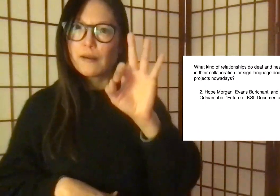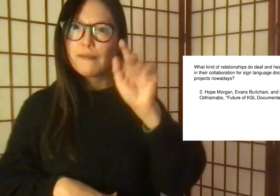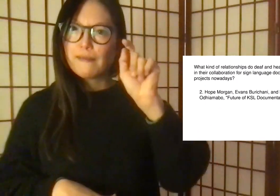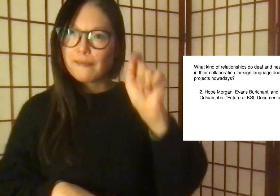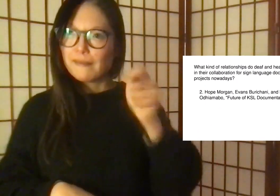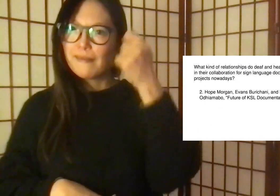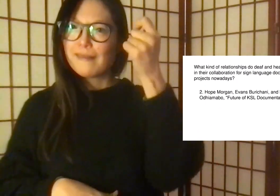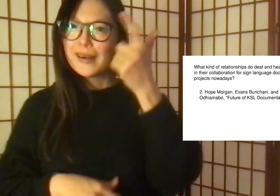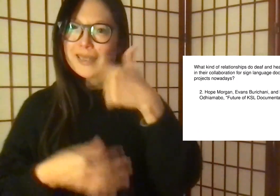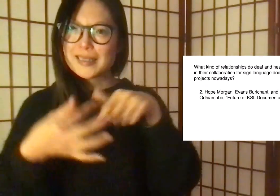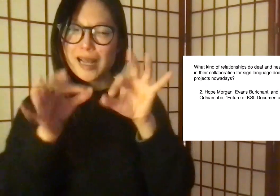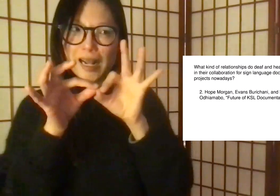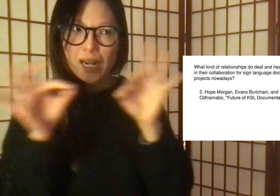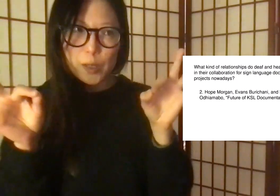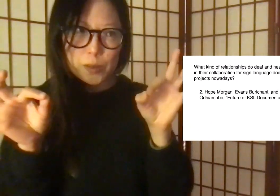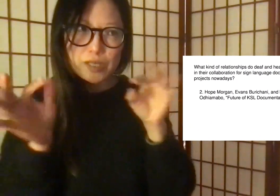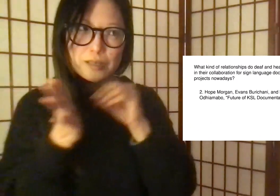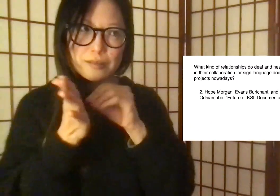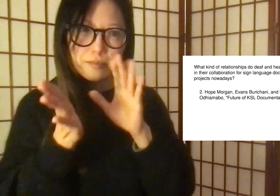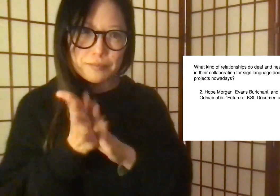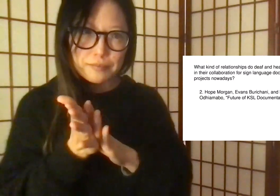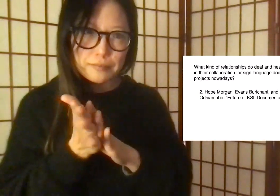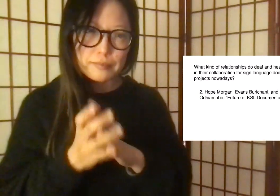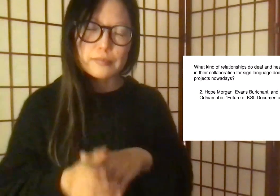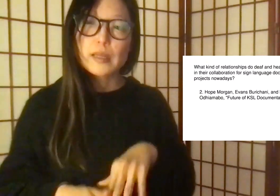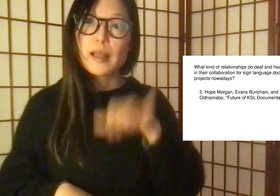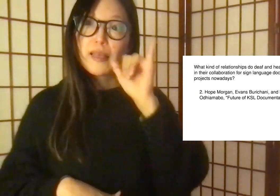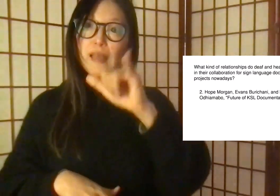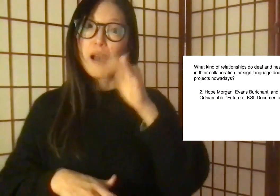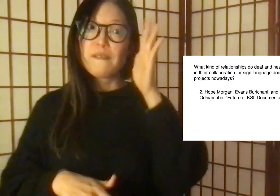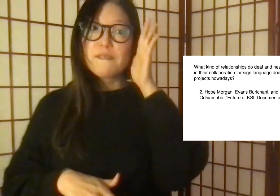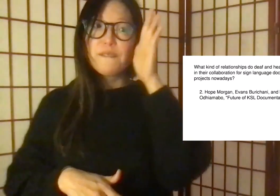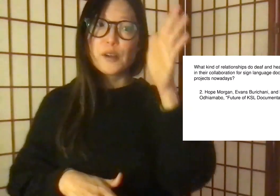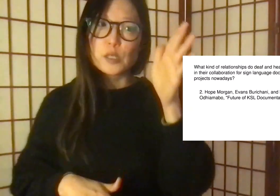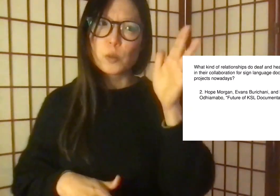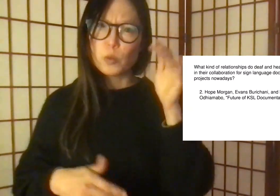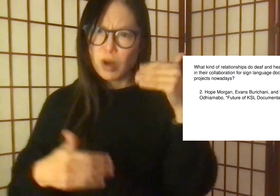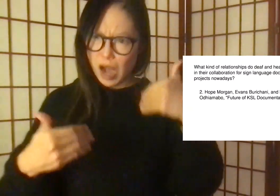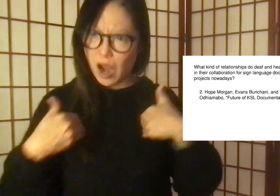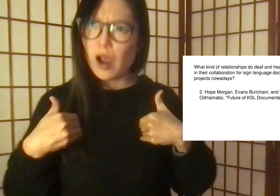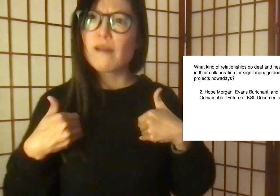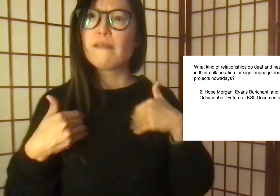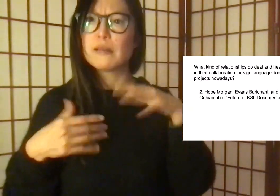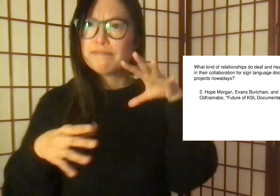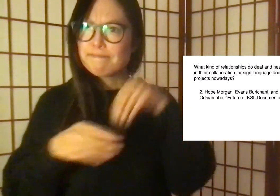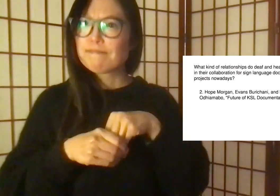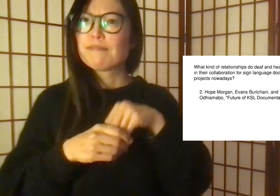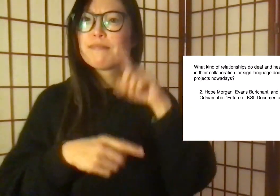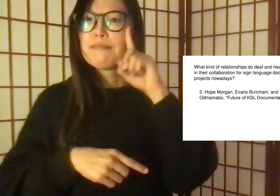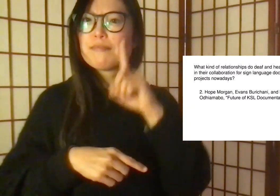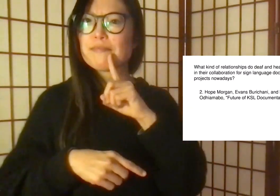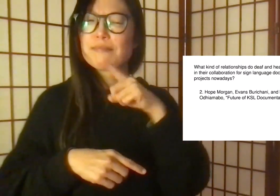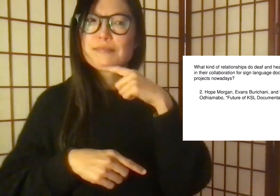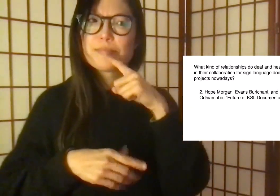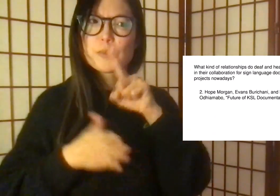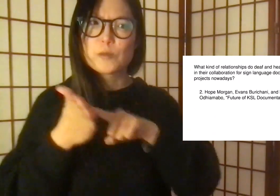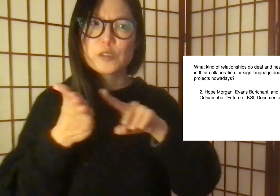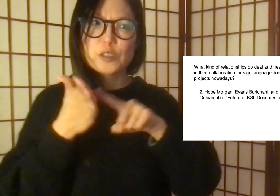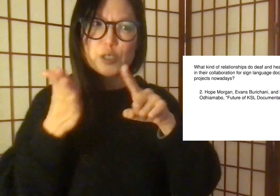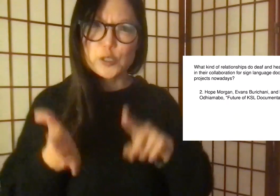They envision a future of Kenyan Sign Language documentation. That